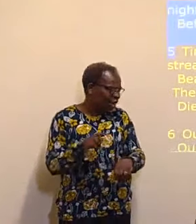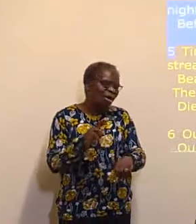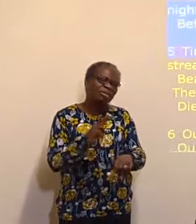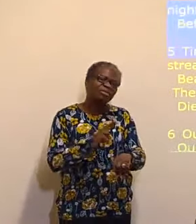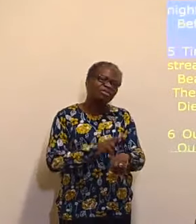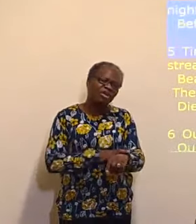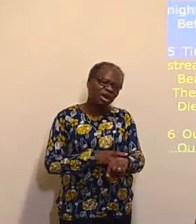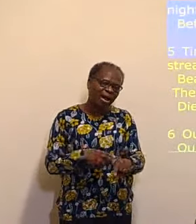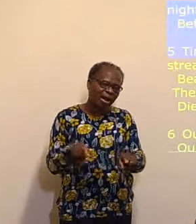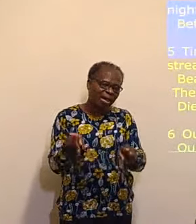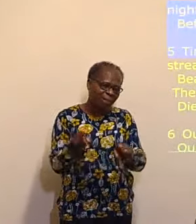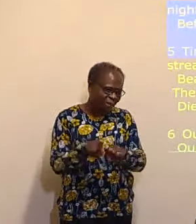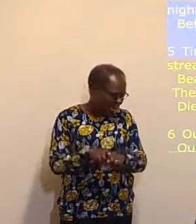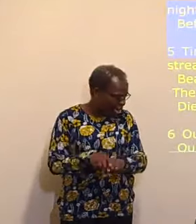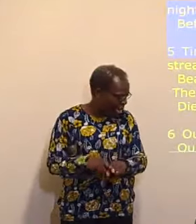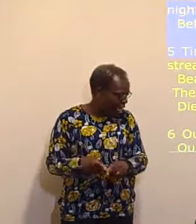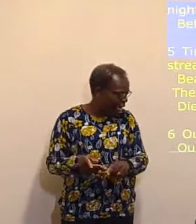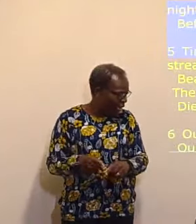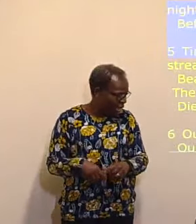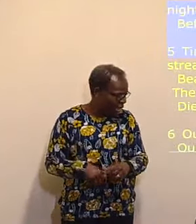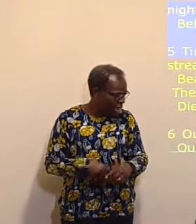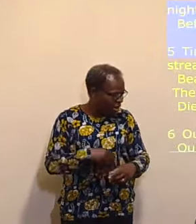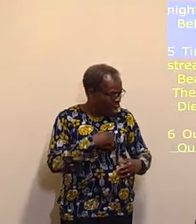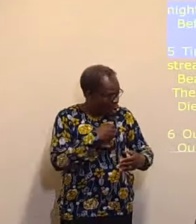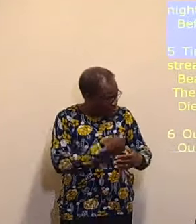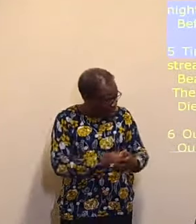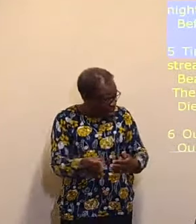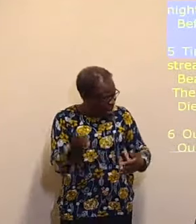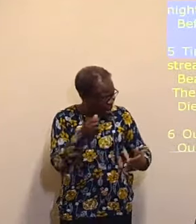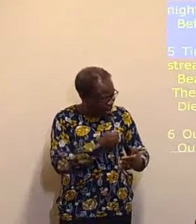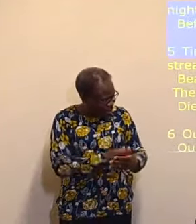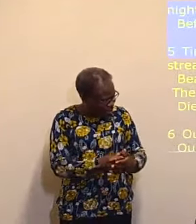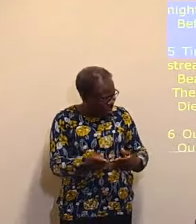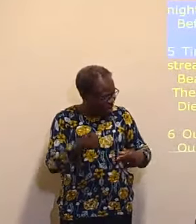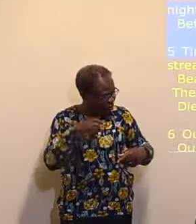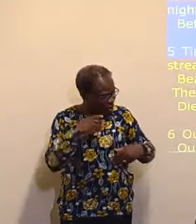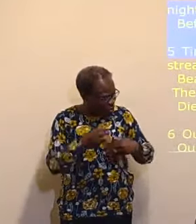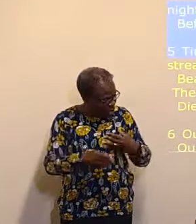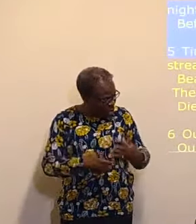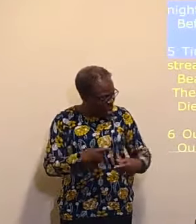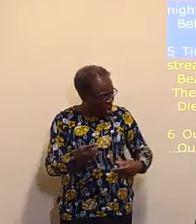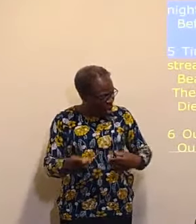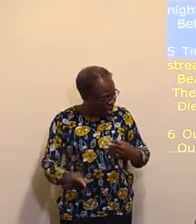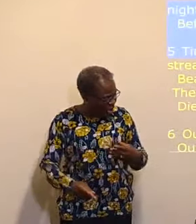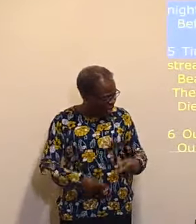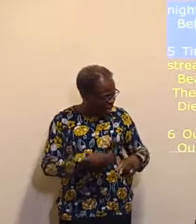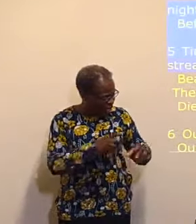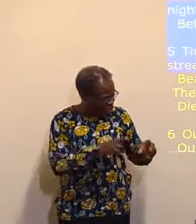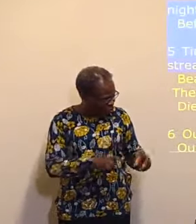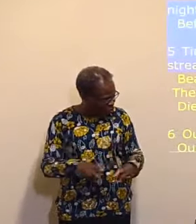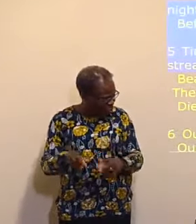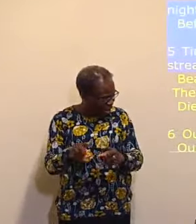Time like an ever-moving stream